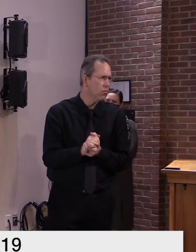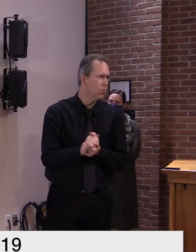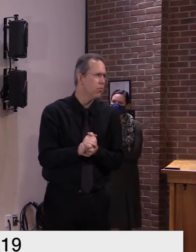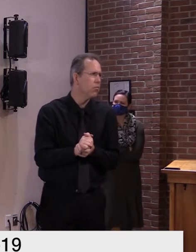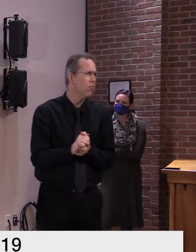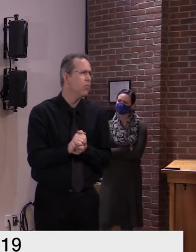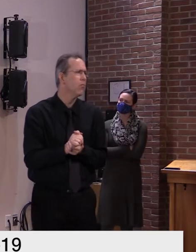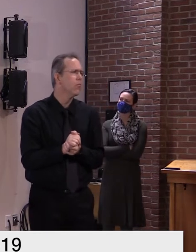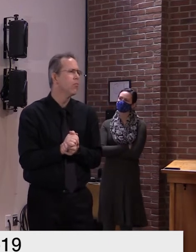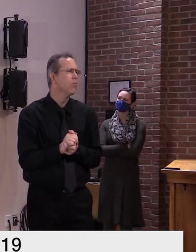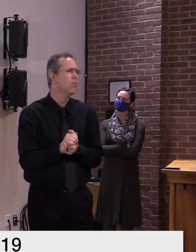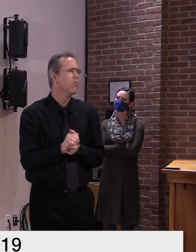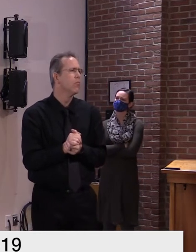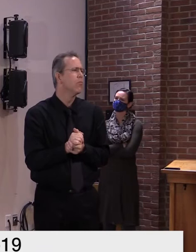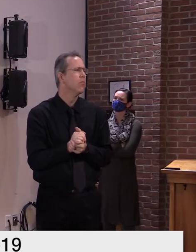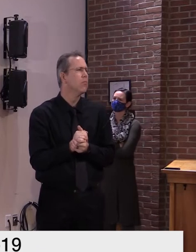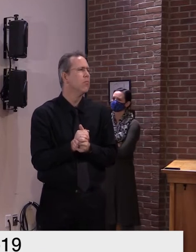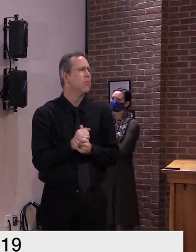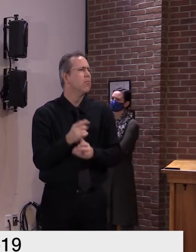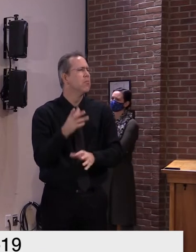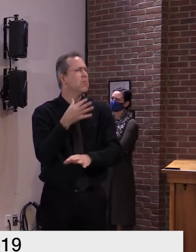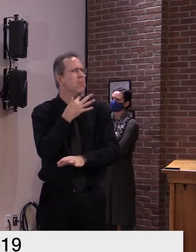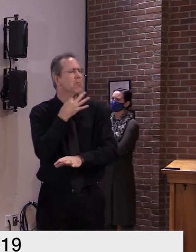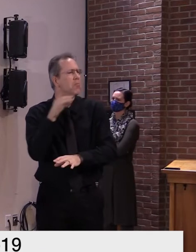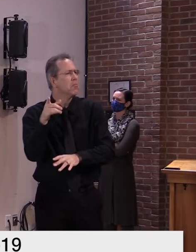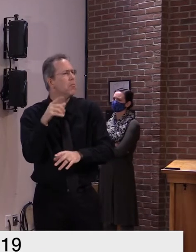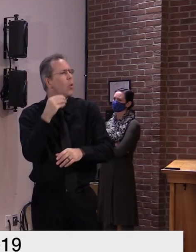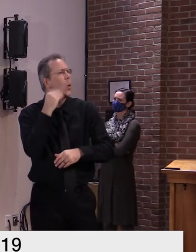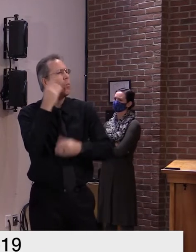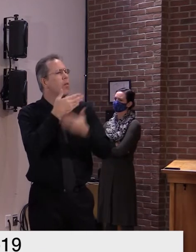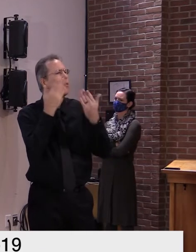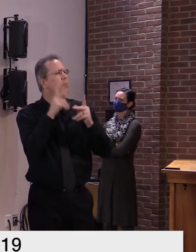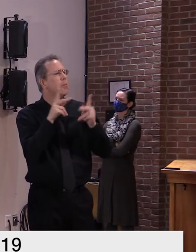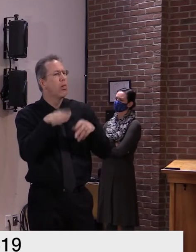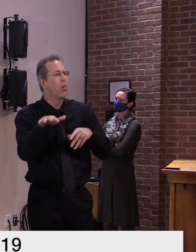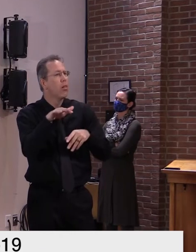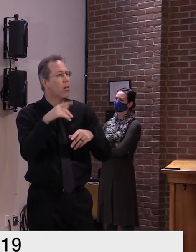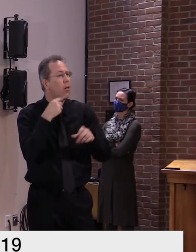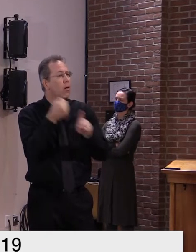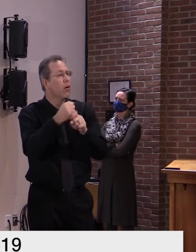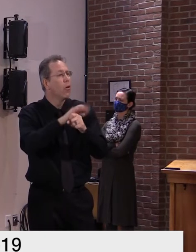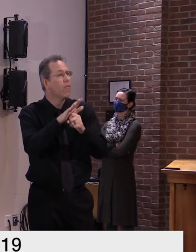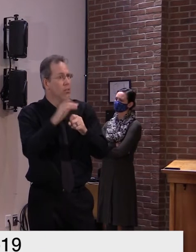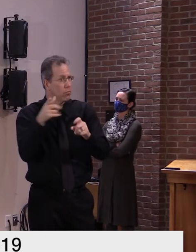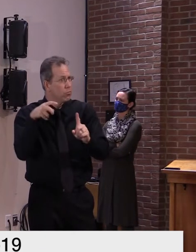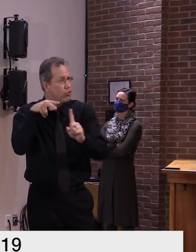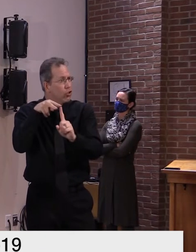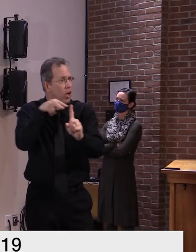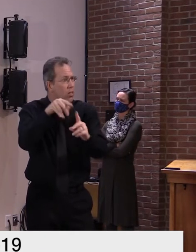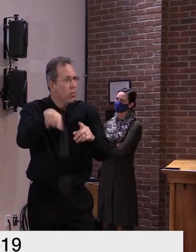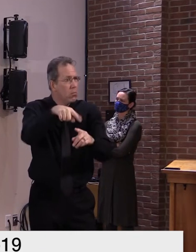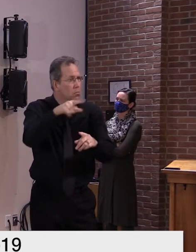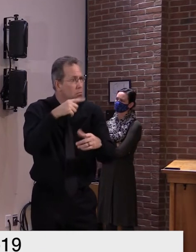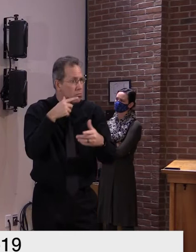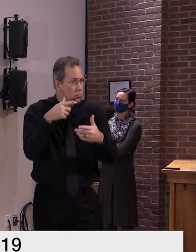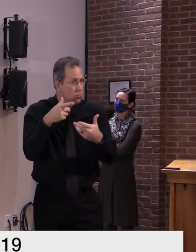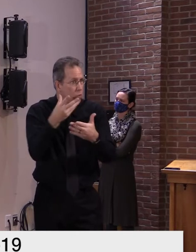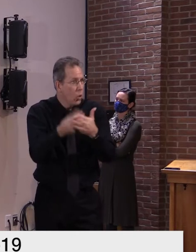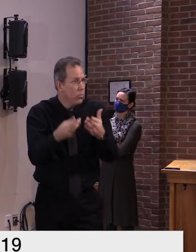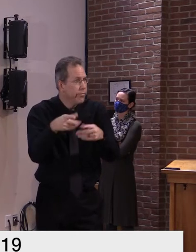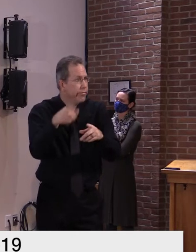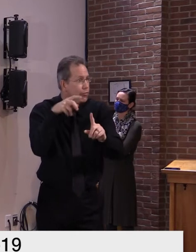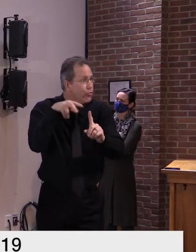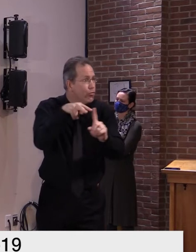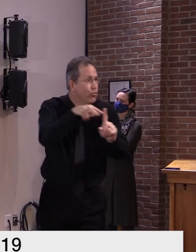um you know separately from you know at the general operational phase back and are there any testing